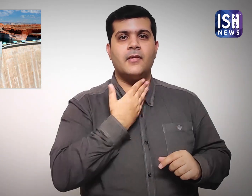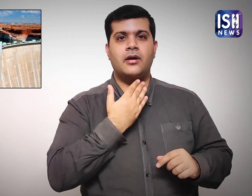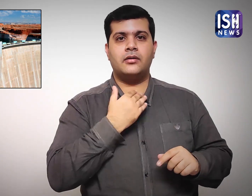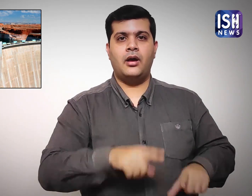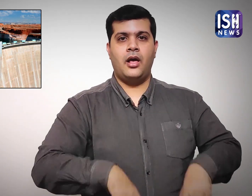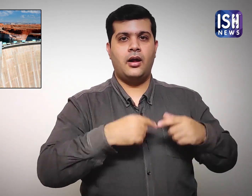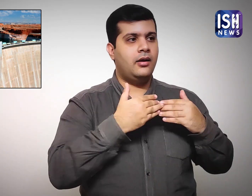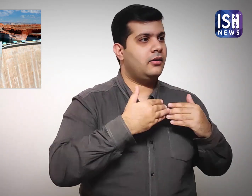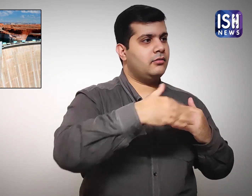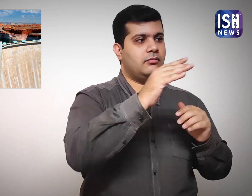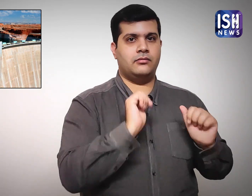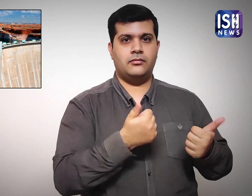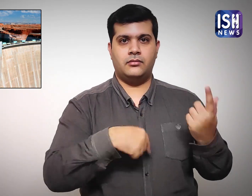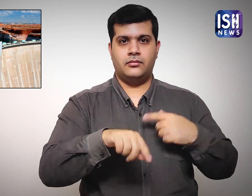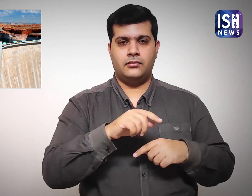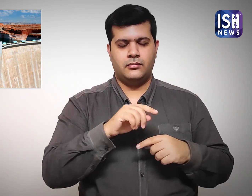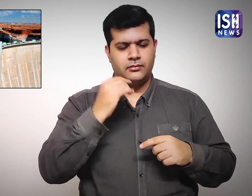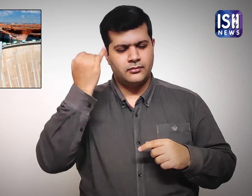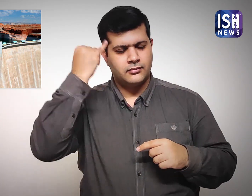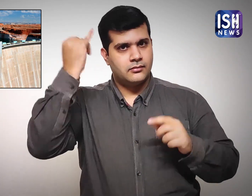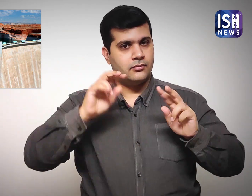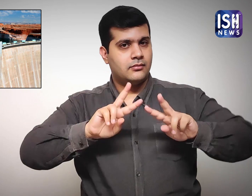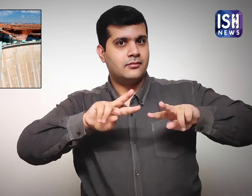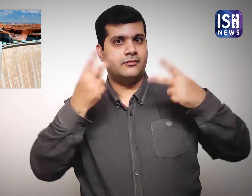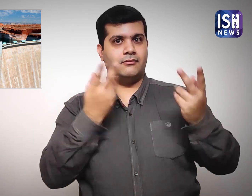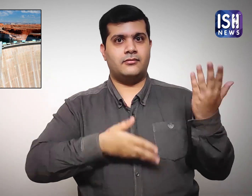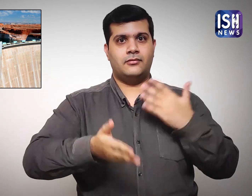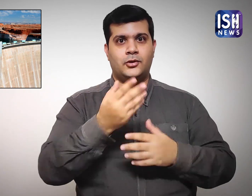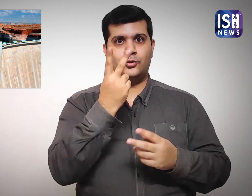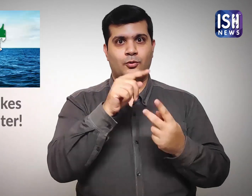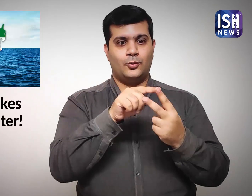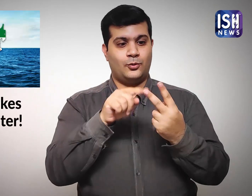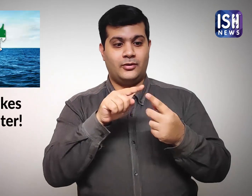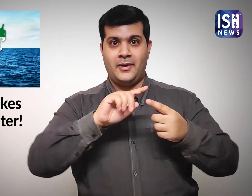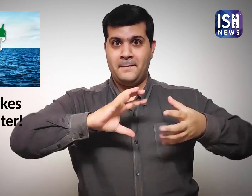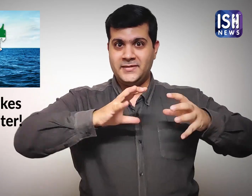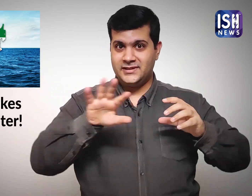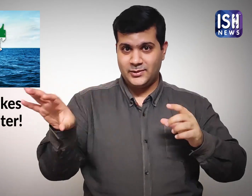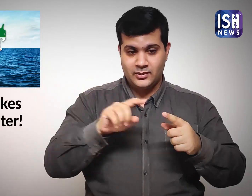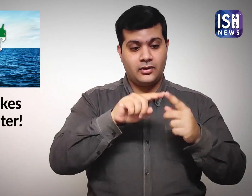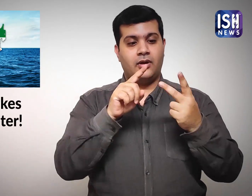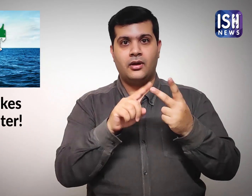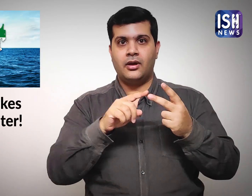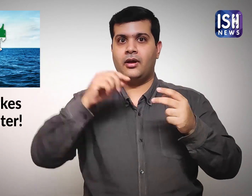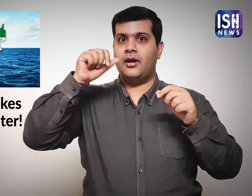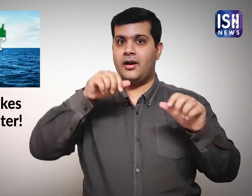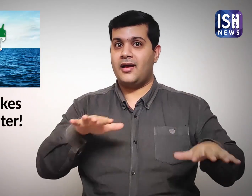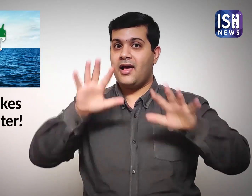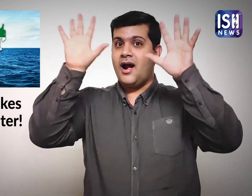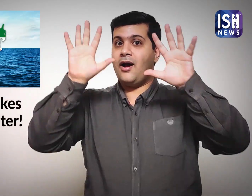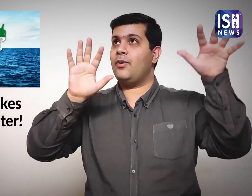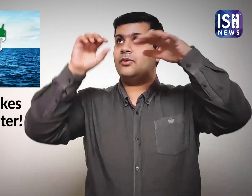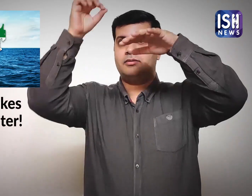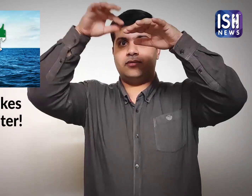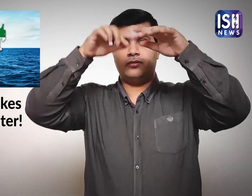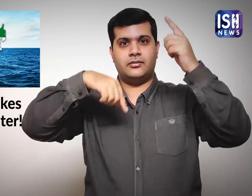It is used by people to collect survive. Such a surprising idea is desalinisation and cloud seeding.